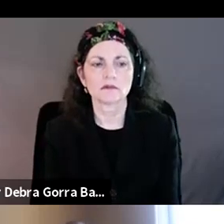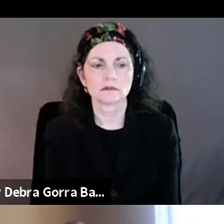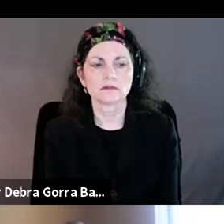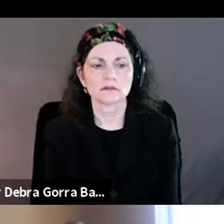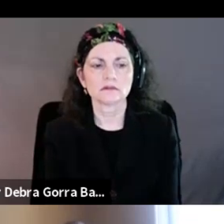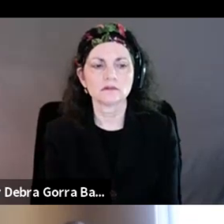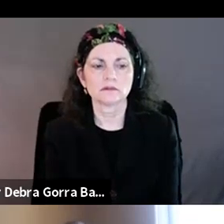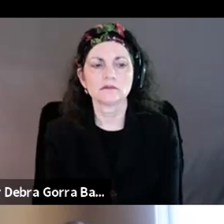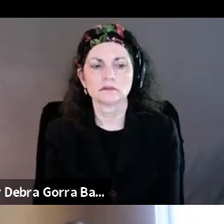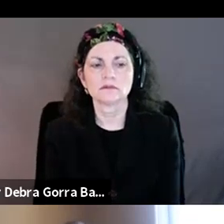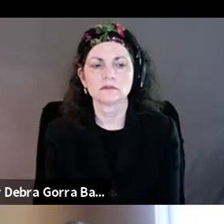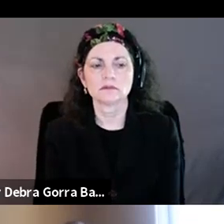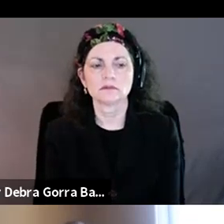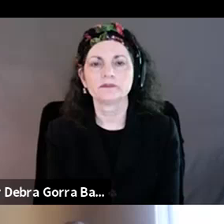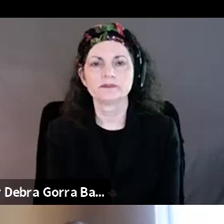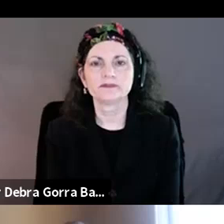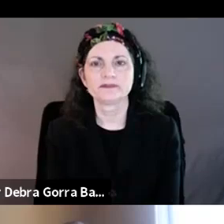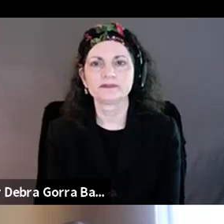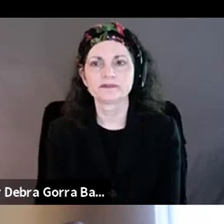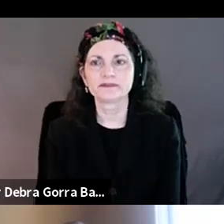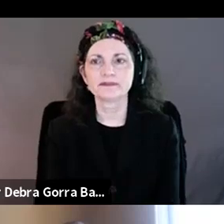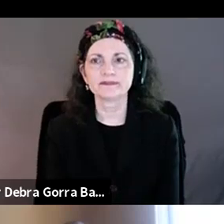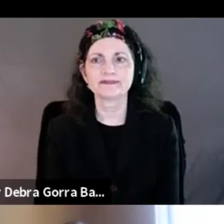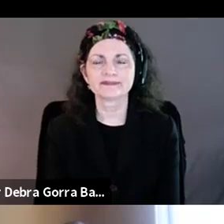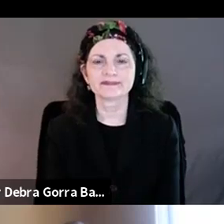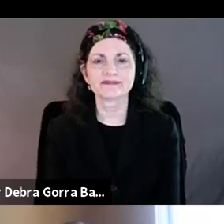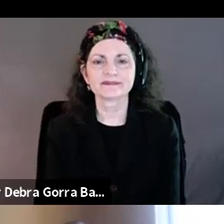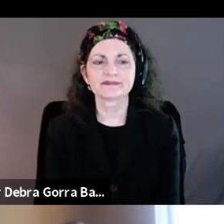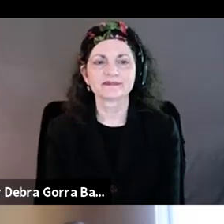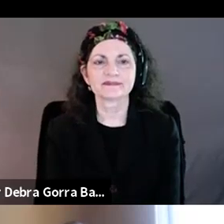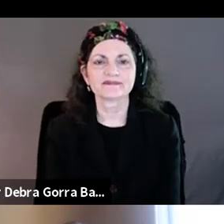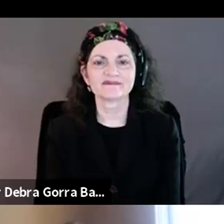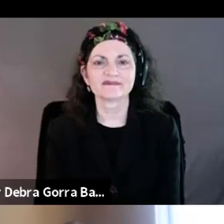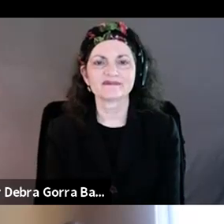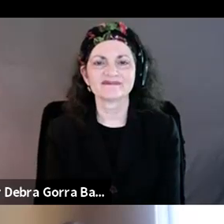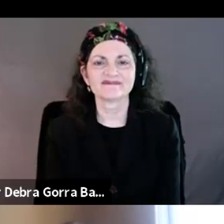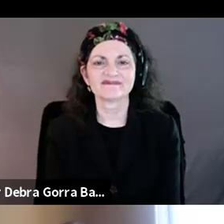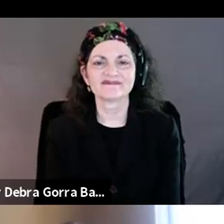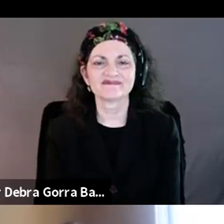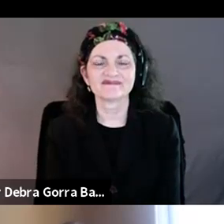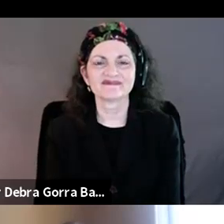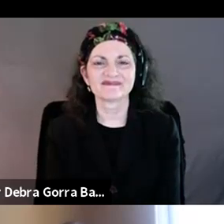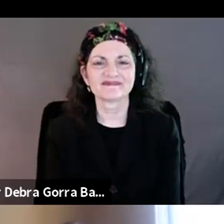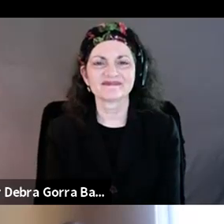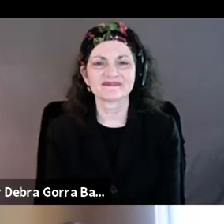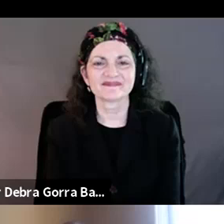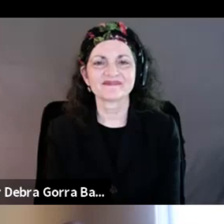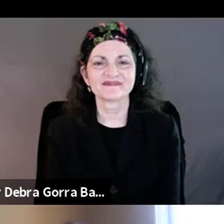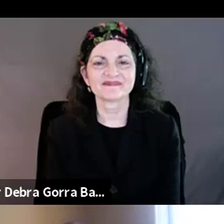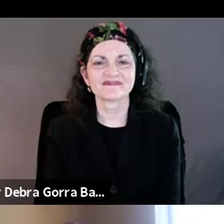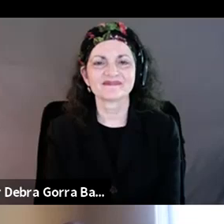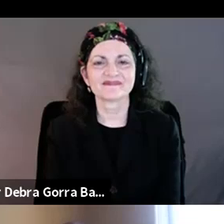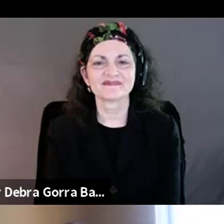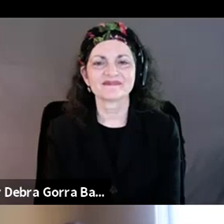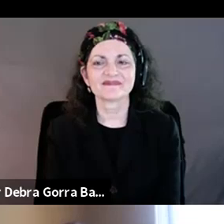you know, support and advocate for each other. And then we can come together and become one collective goal. So